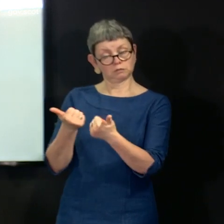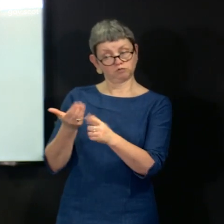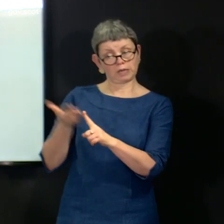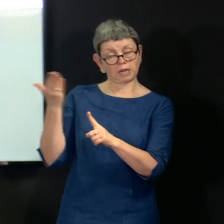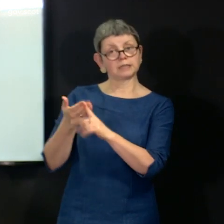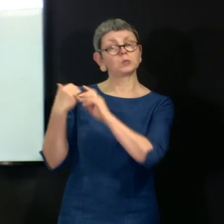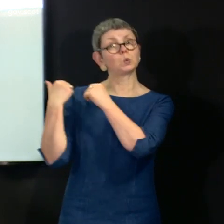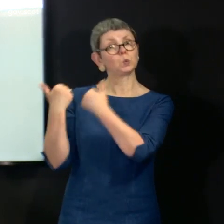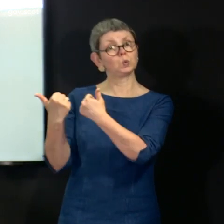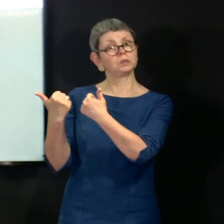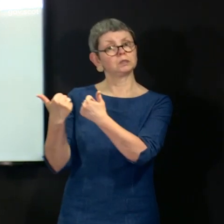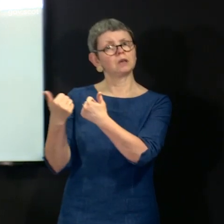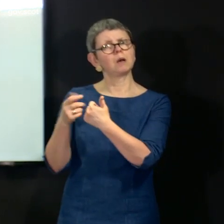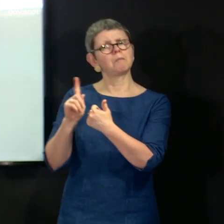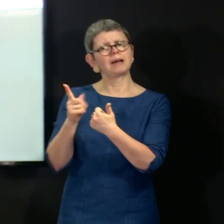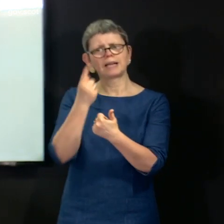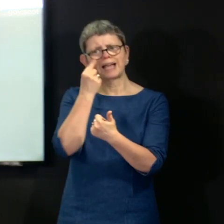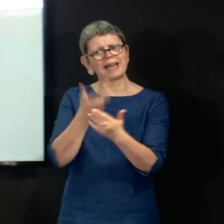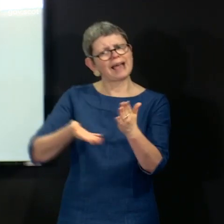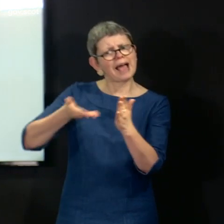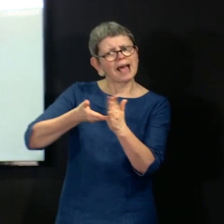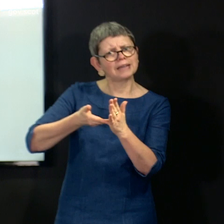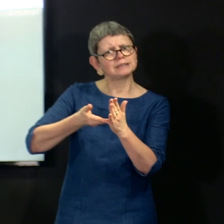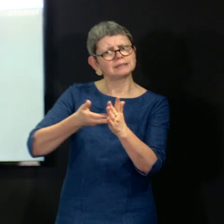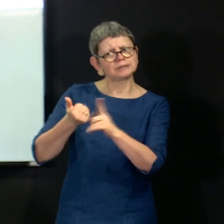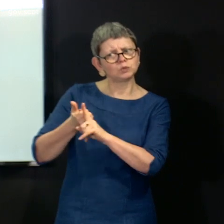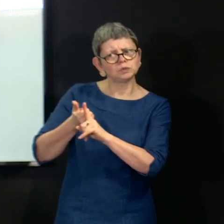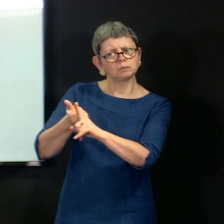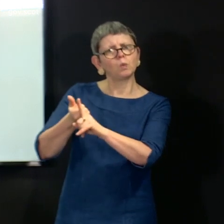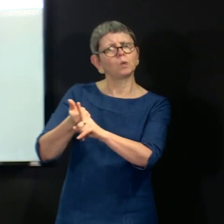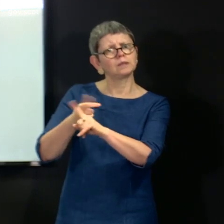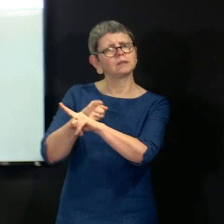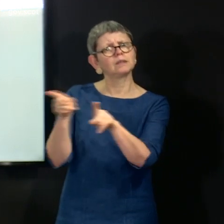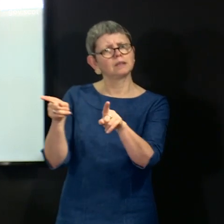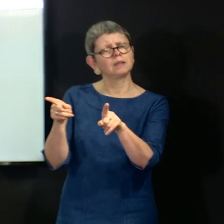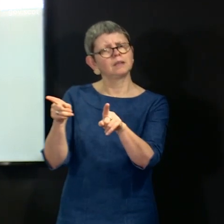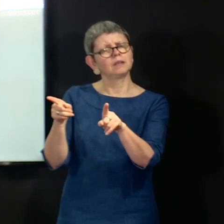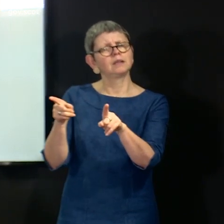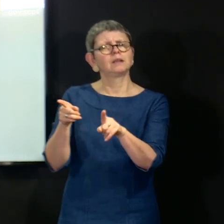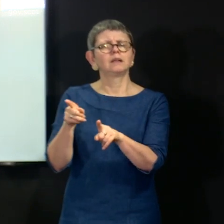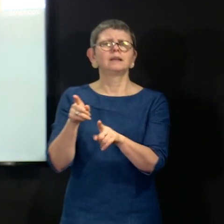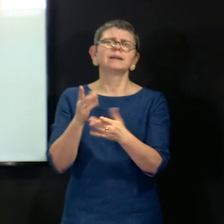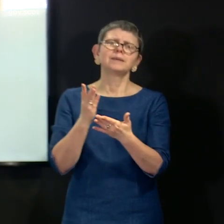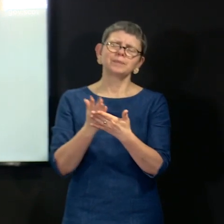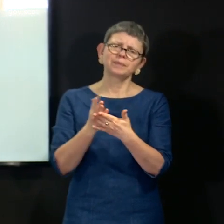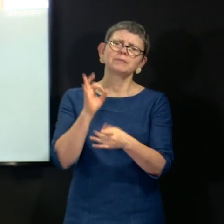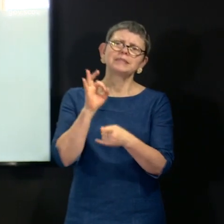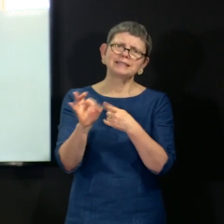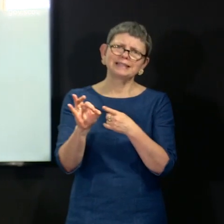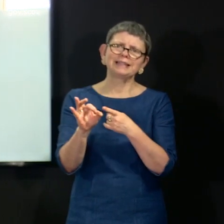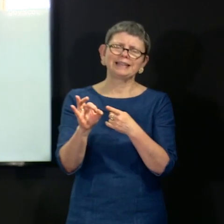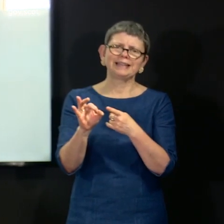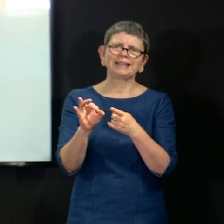about whether there is more that can be done that assists care homes in that provision, certainly where it is